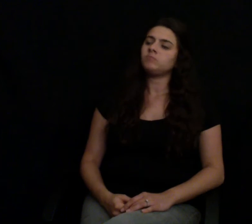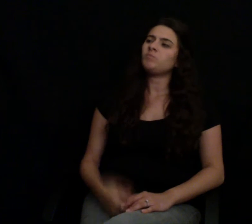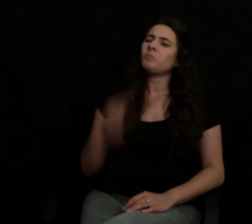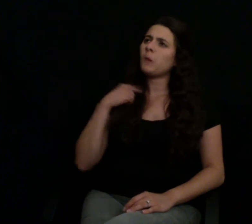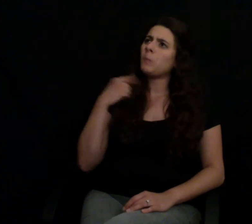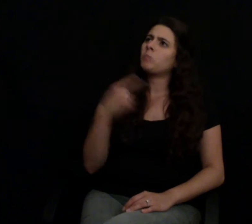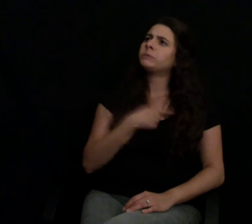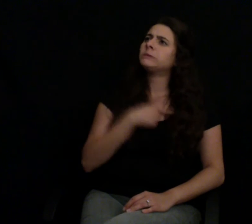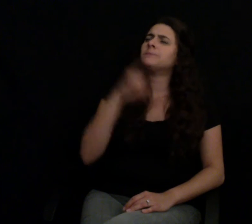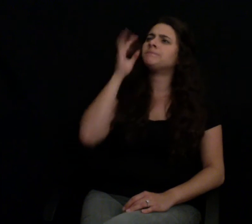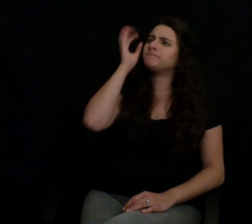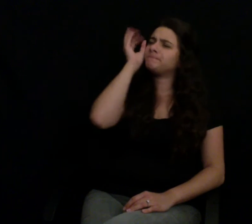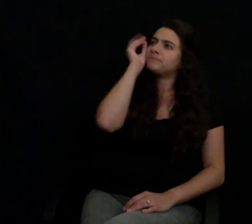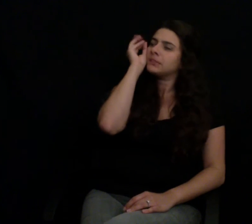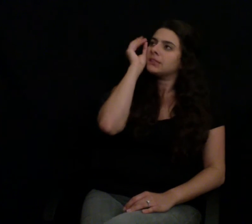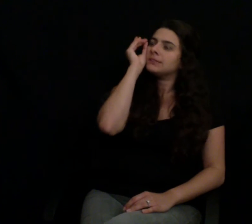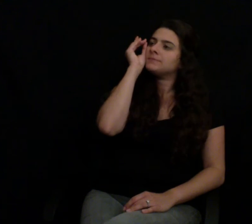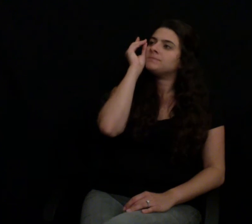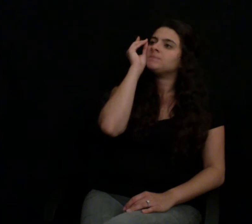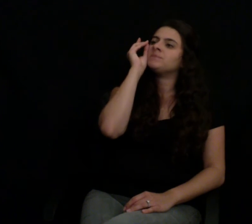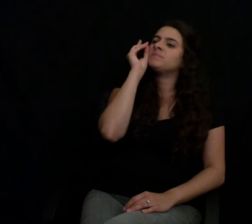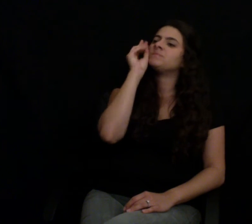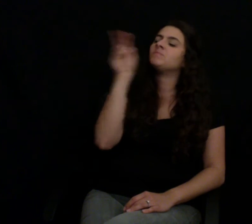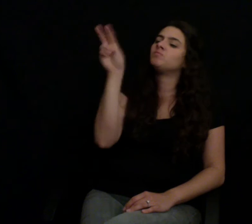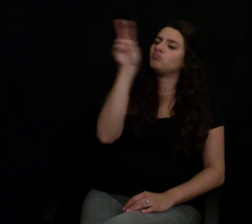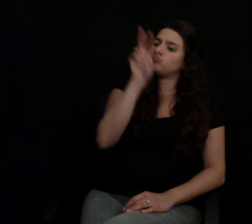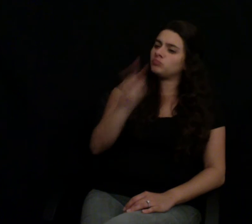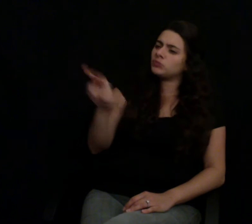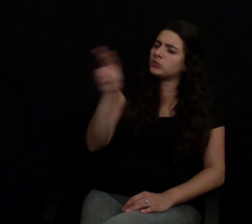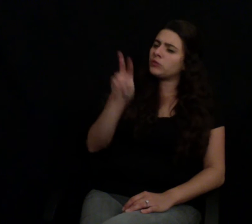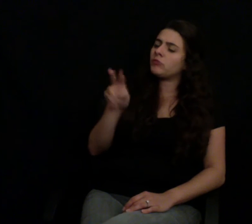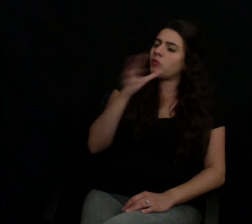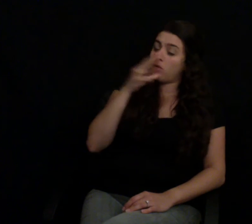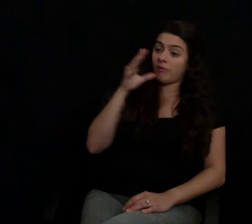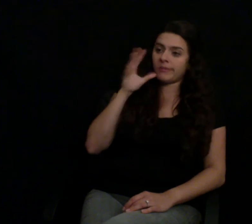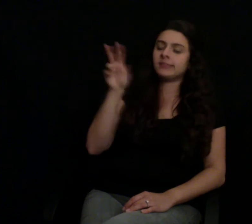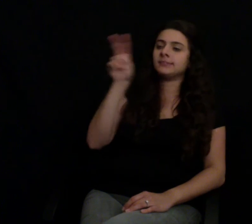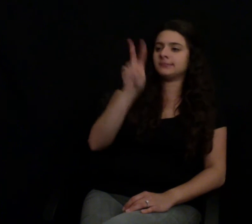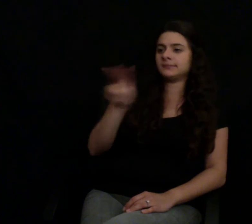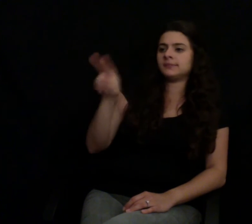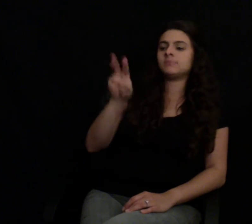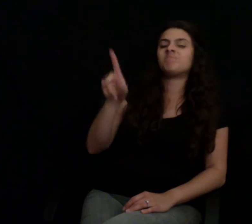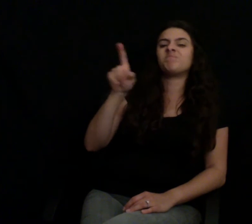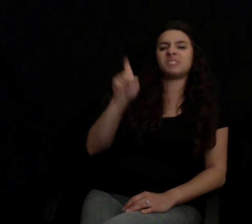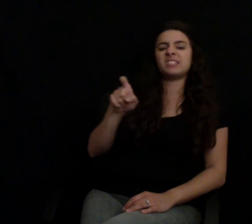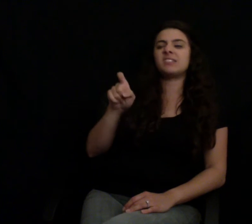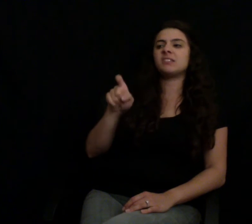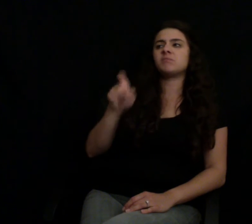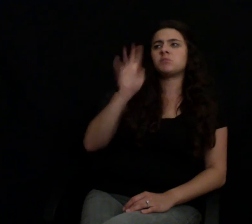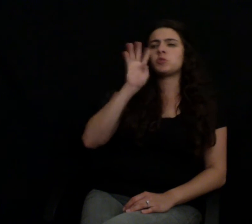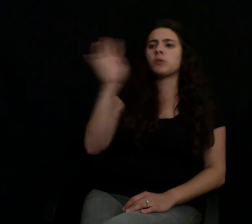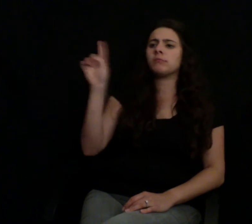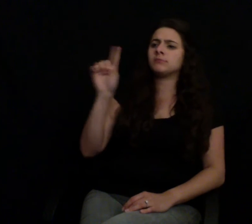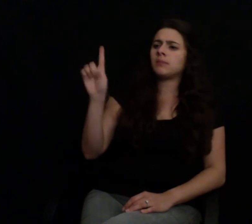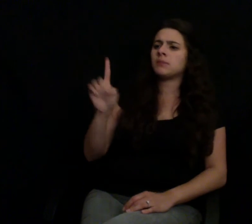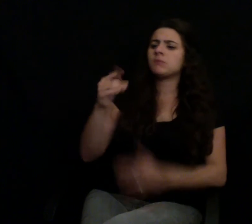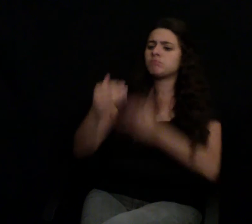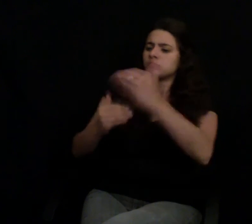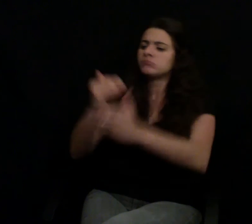say, okay, let's take a cold, hard look at this. We need a sustainable food model. We need, if we're going to eat